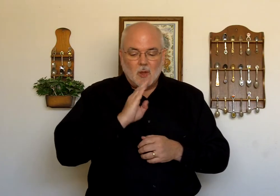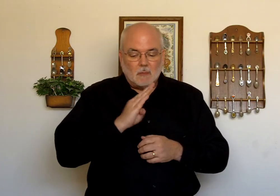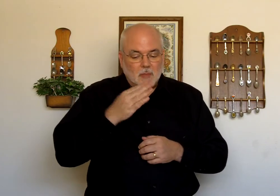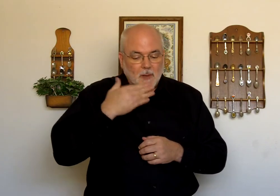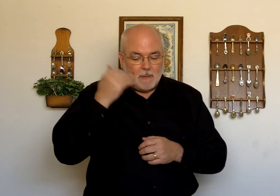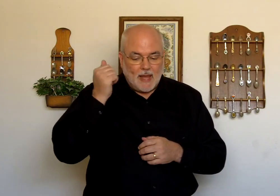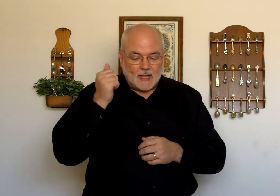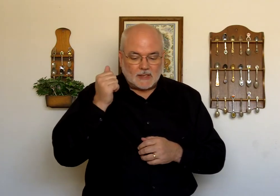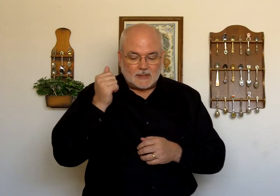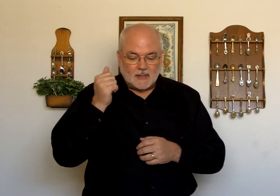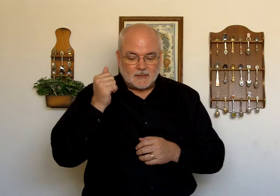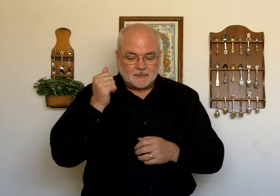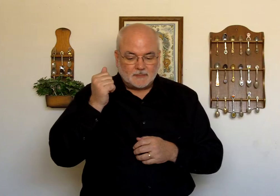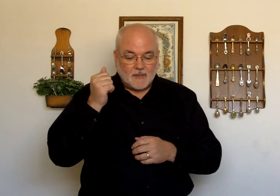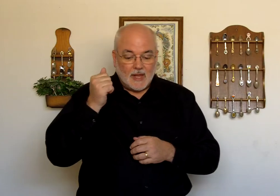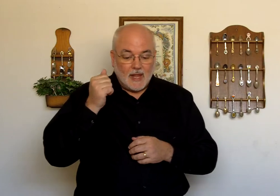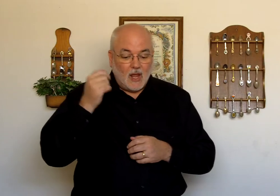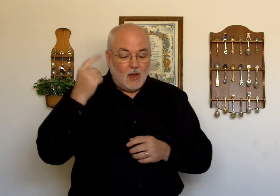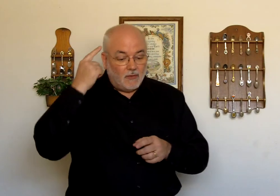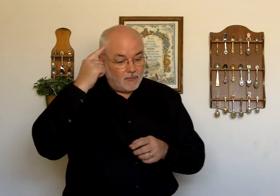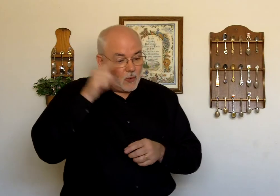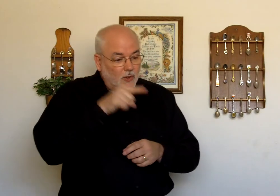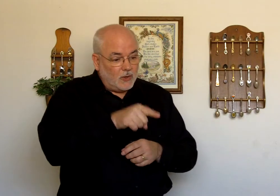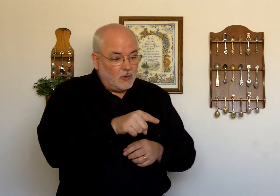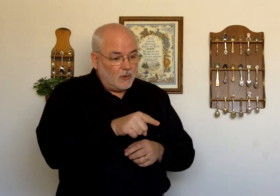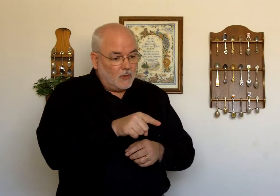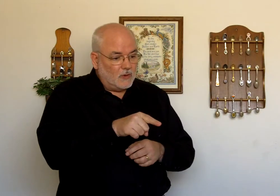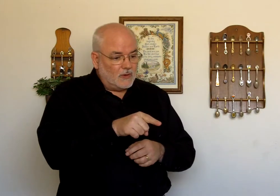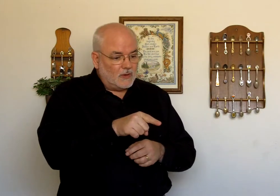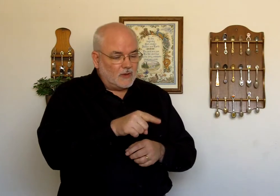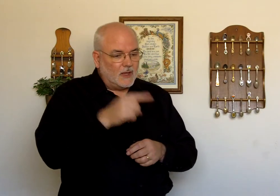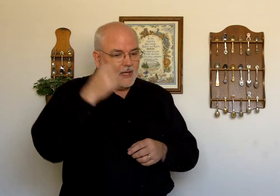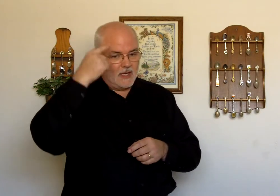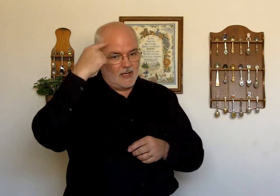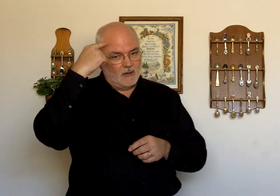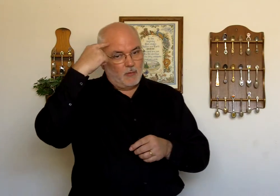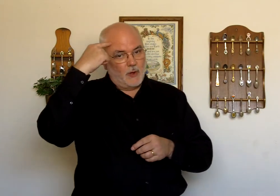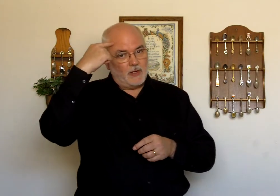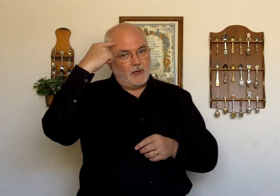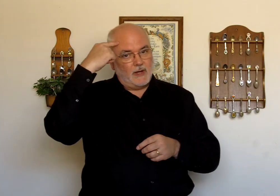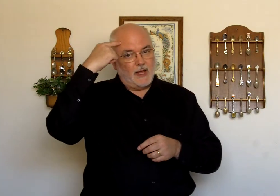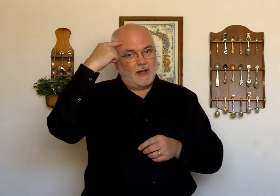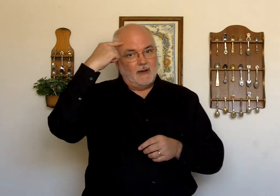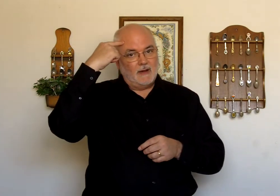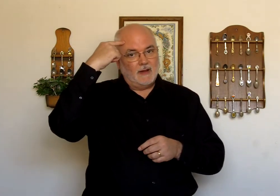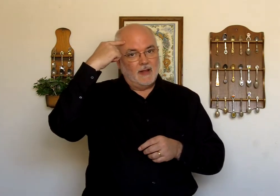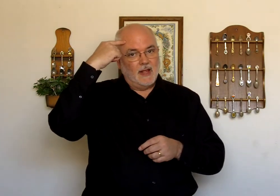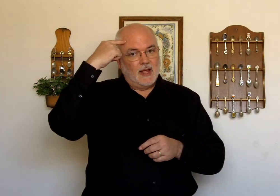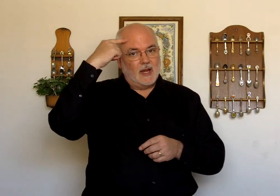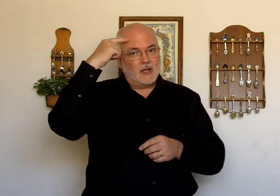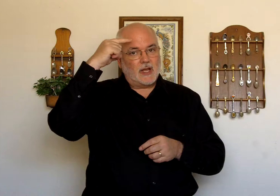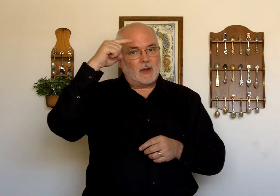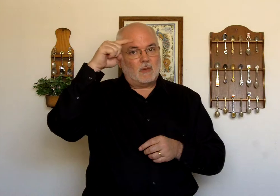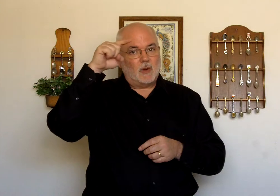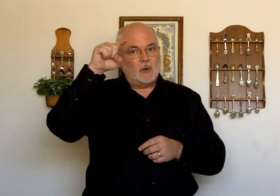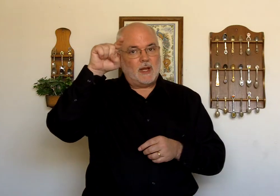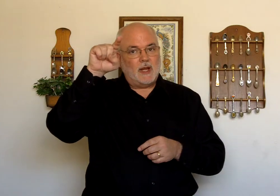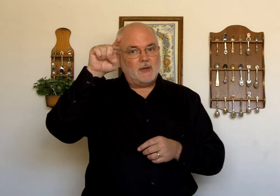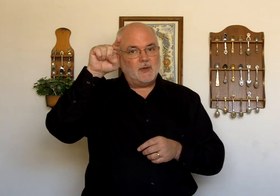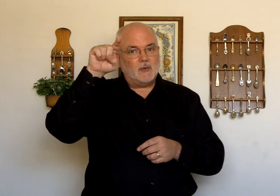Be best. For you. Point to your head. And just kind of rotate your